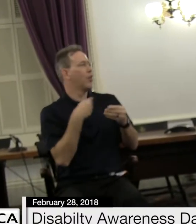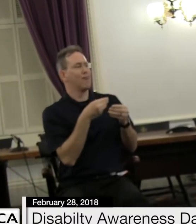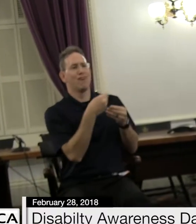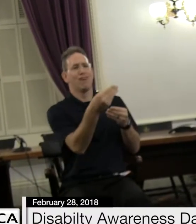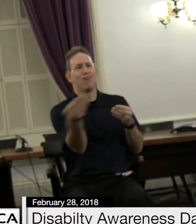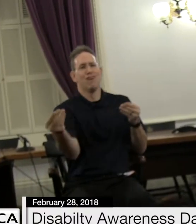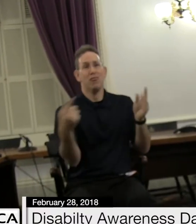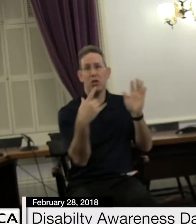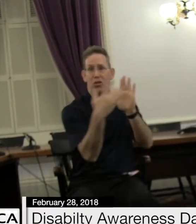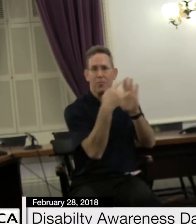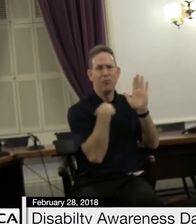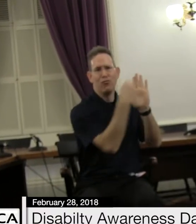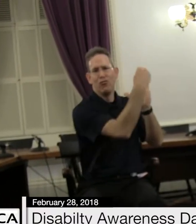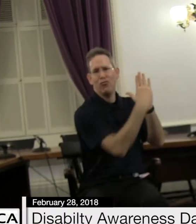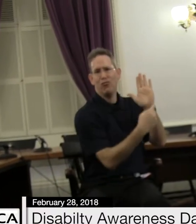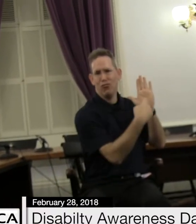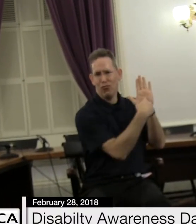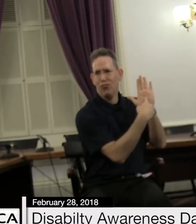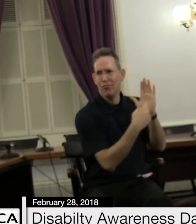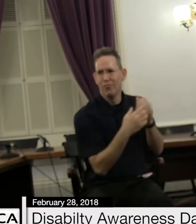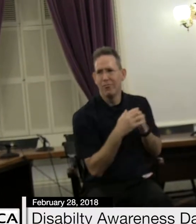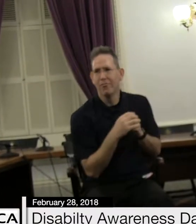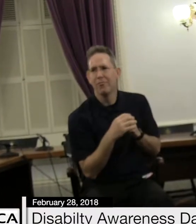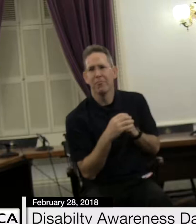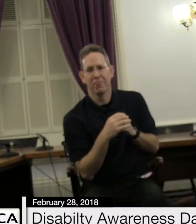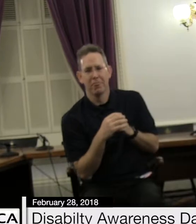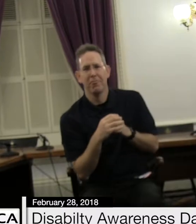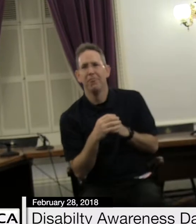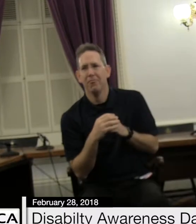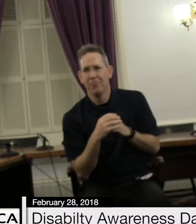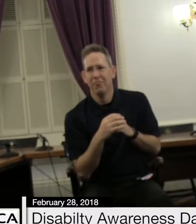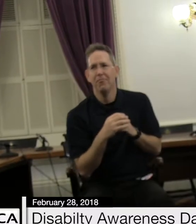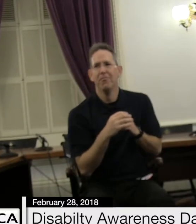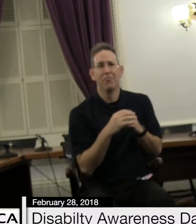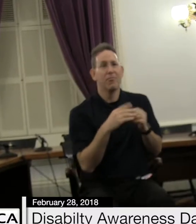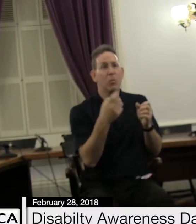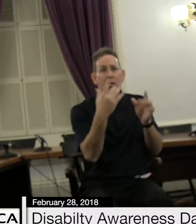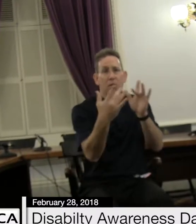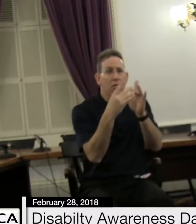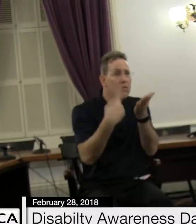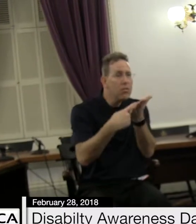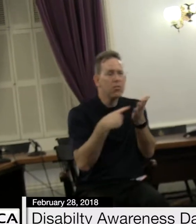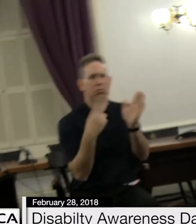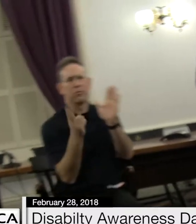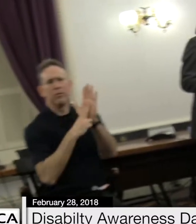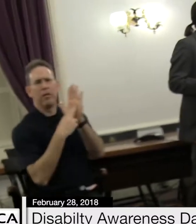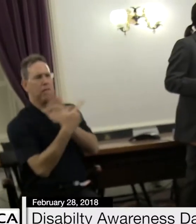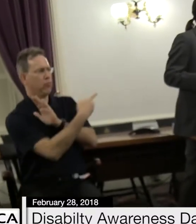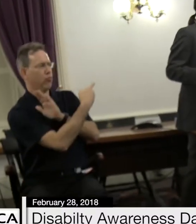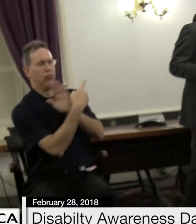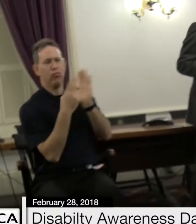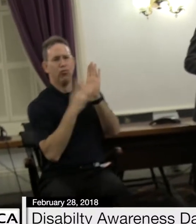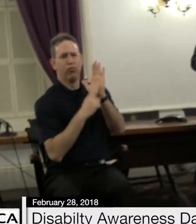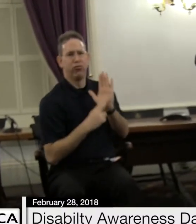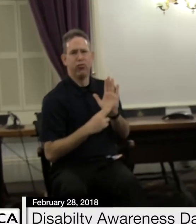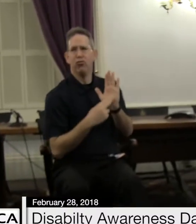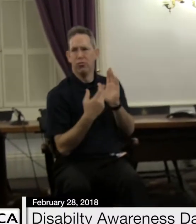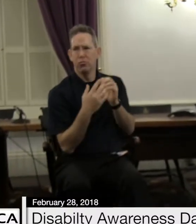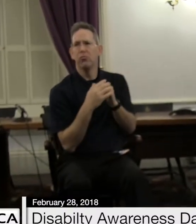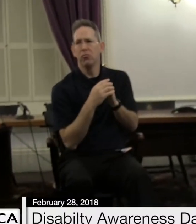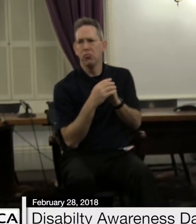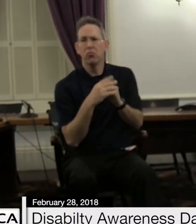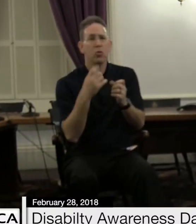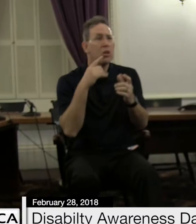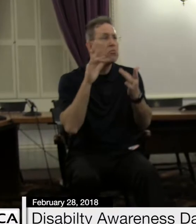of clipboards that if you want them, you can sign up for an electronic newsletter from my office, which is one of the ways